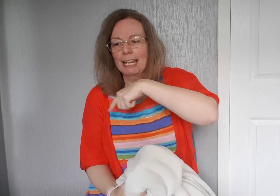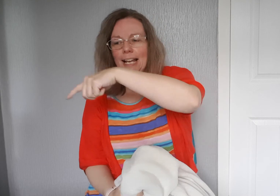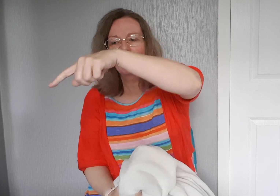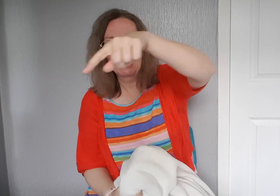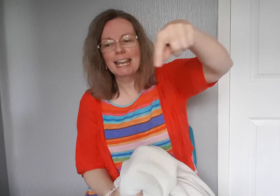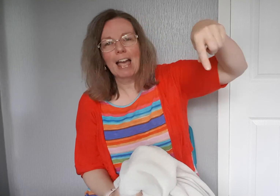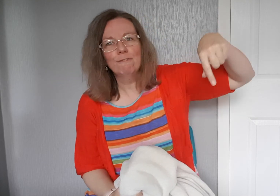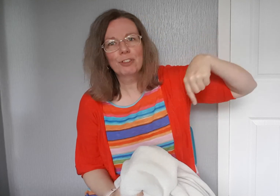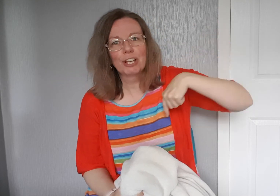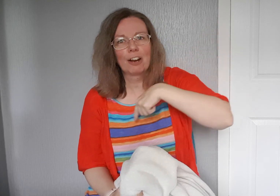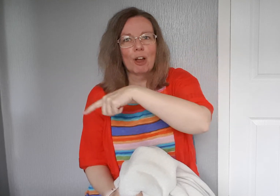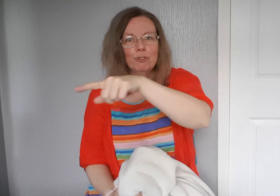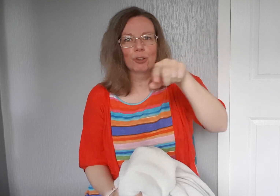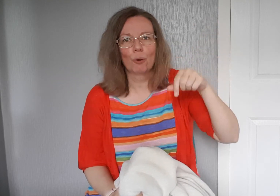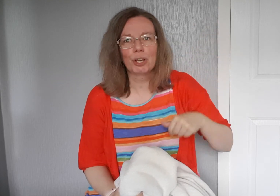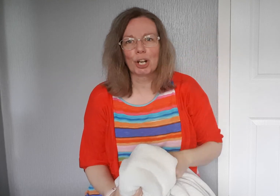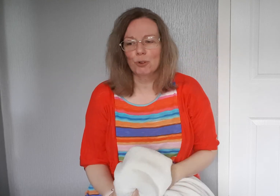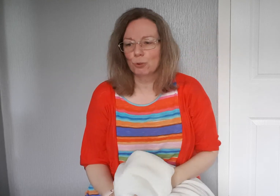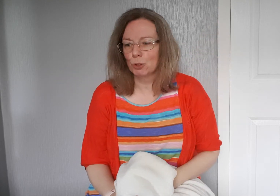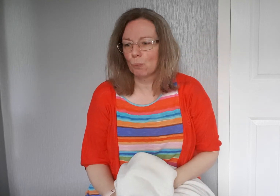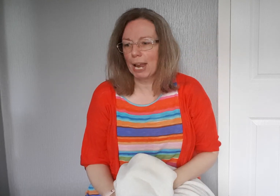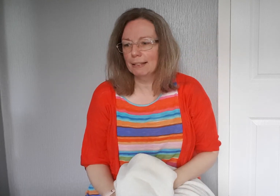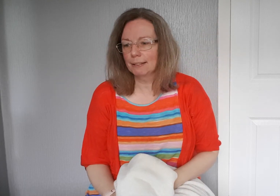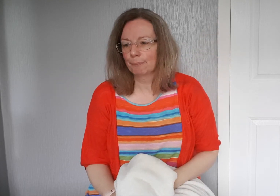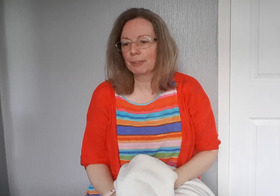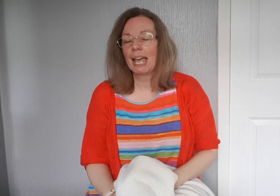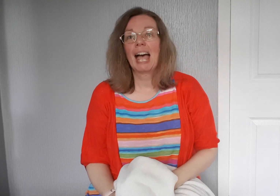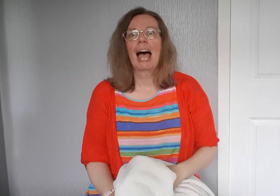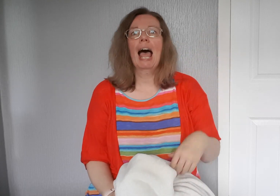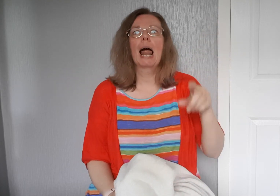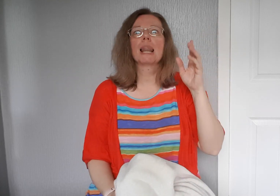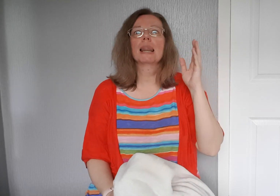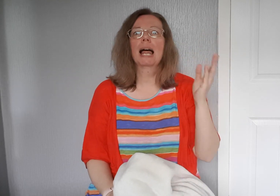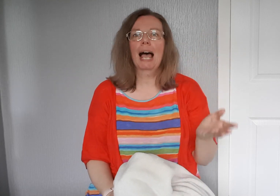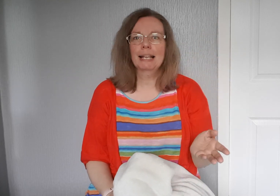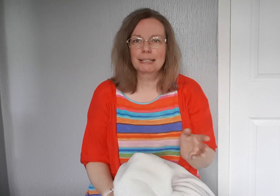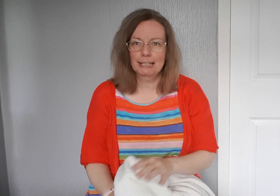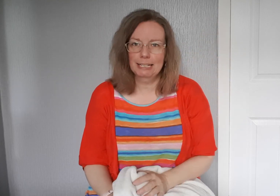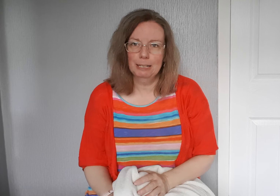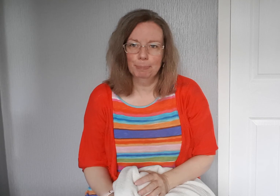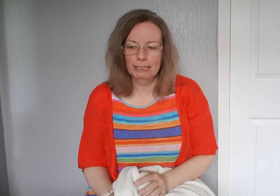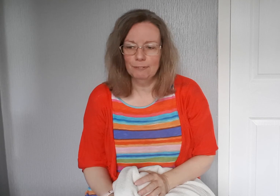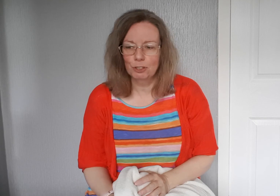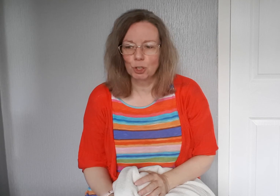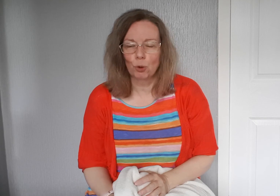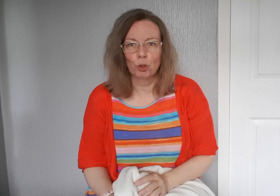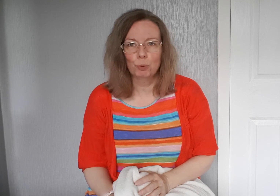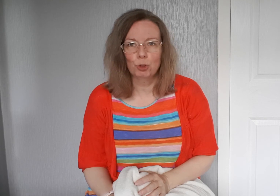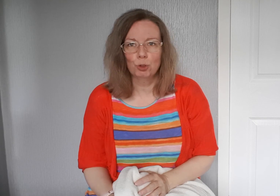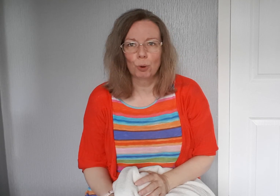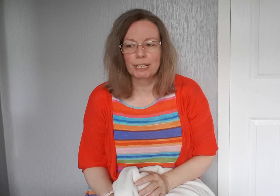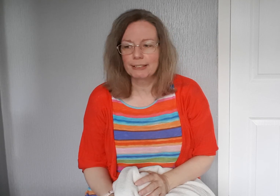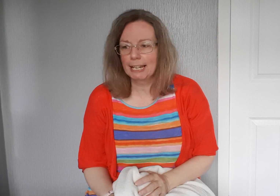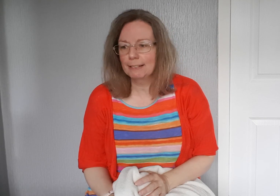and everything around it on the ground was wet. At last Gideon believed that God would do what he said.